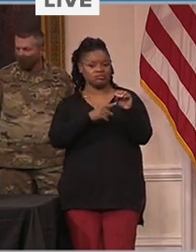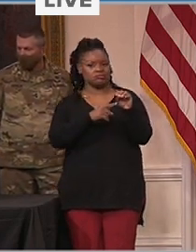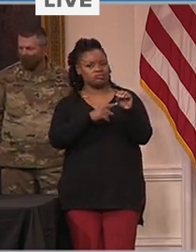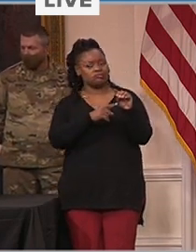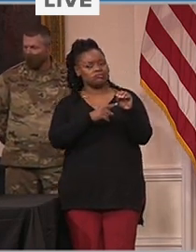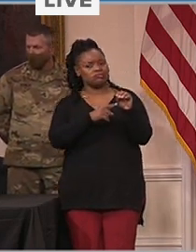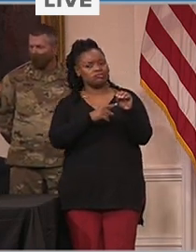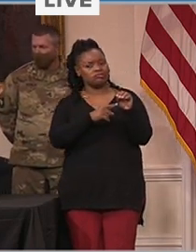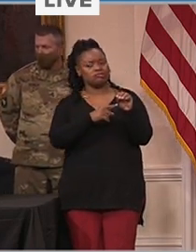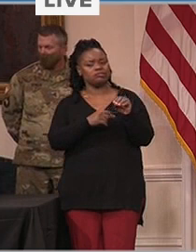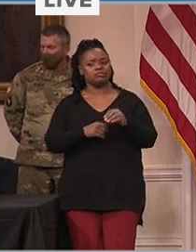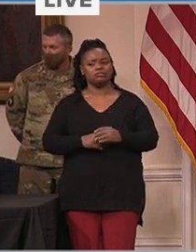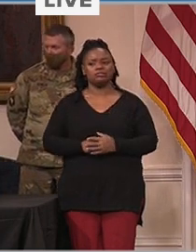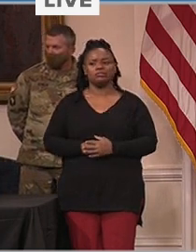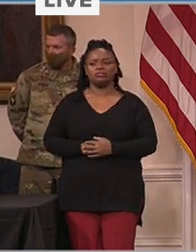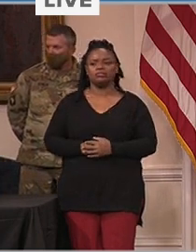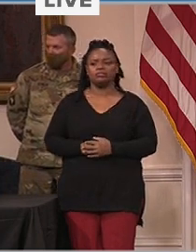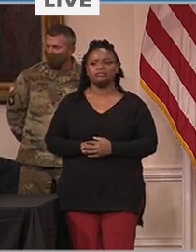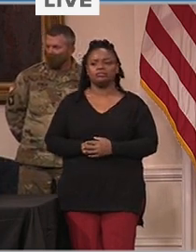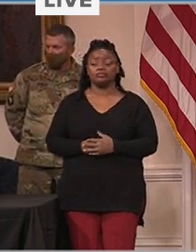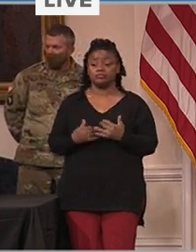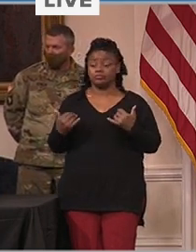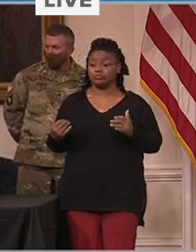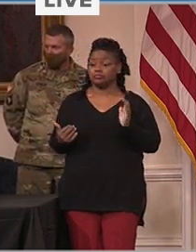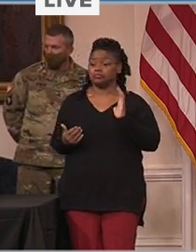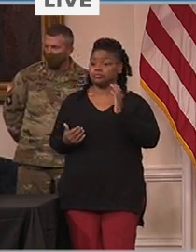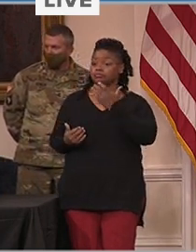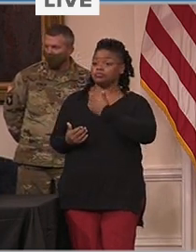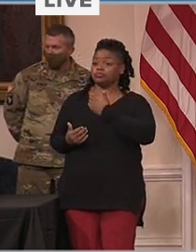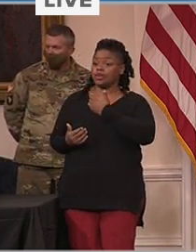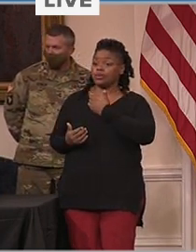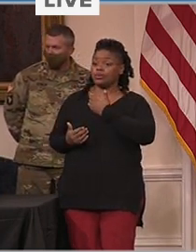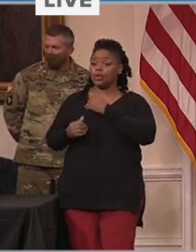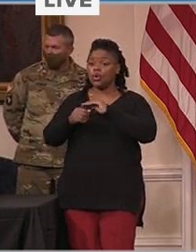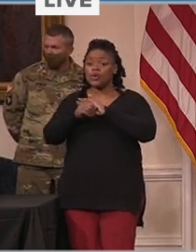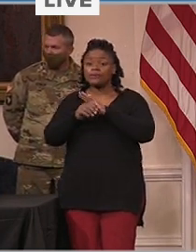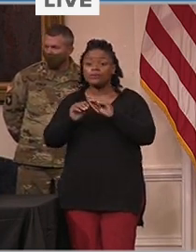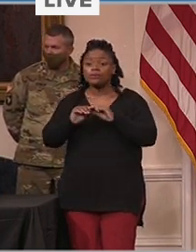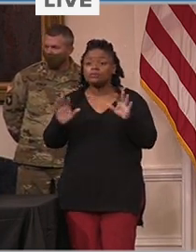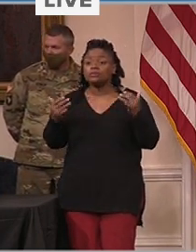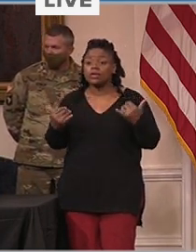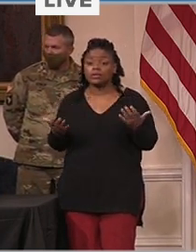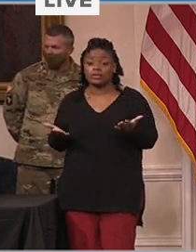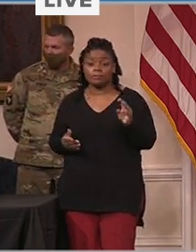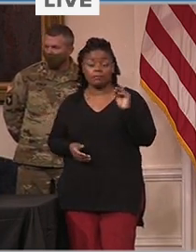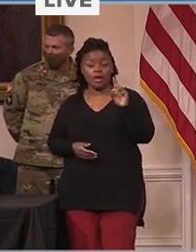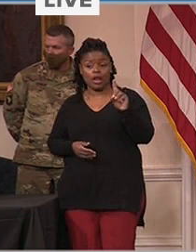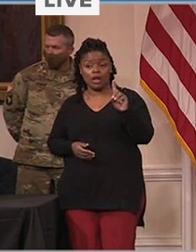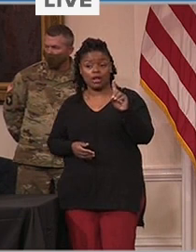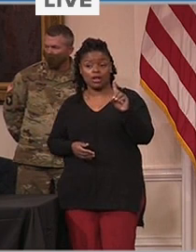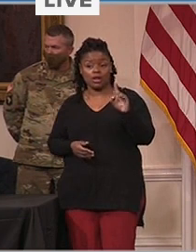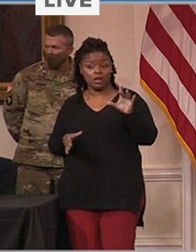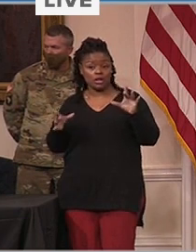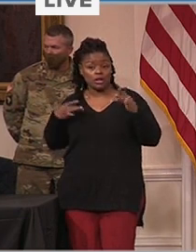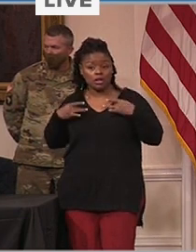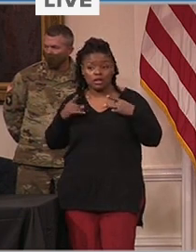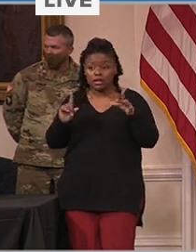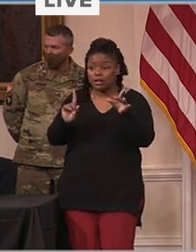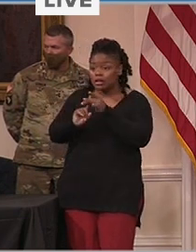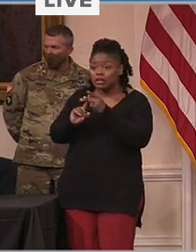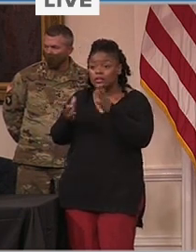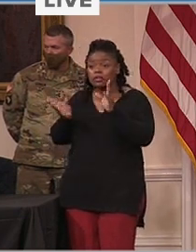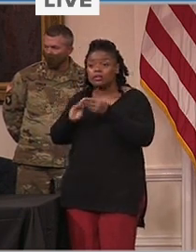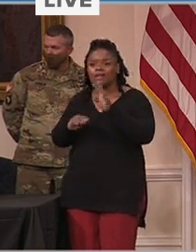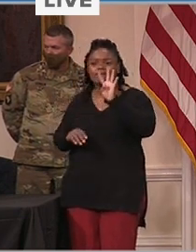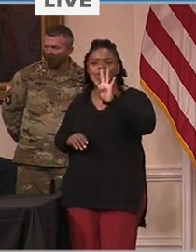Our statewide case rate increased slightly today to forty four point zero. All twenty four of